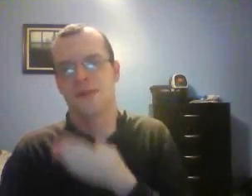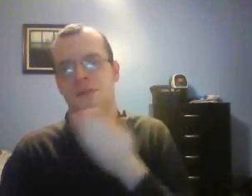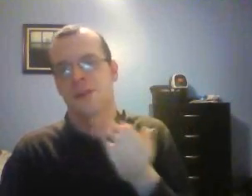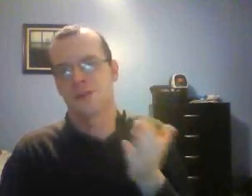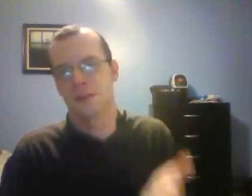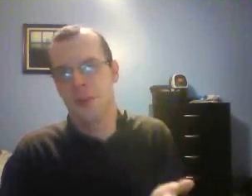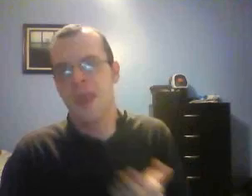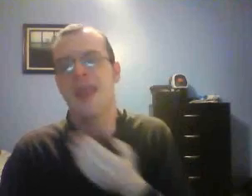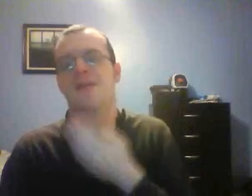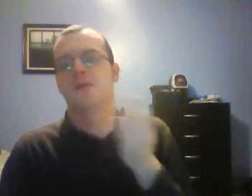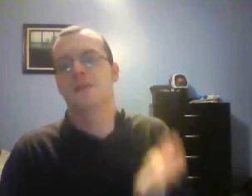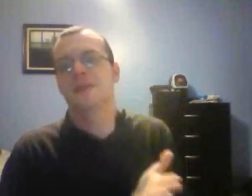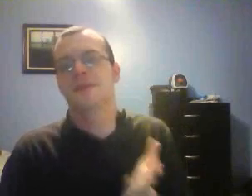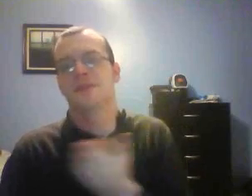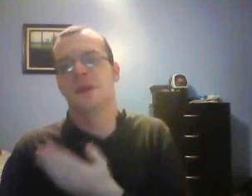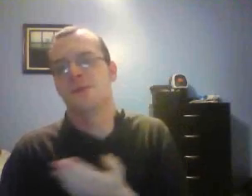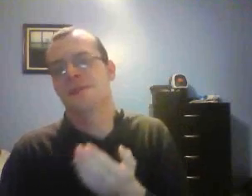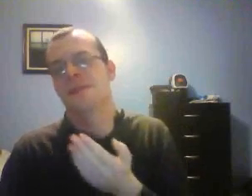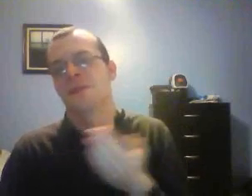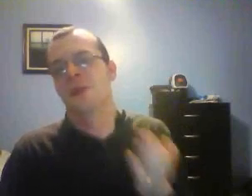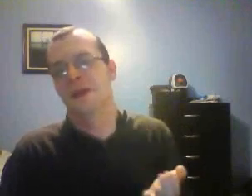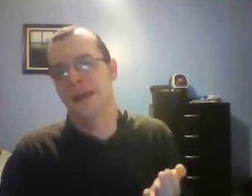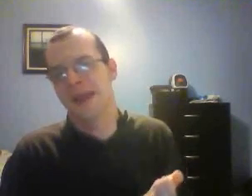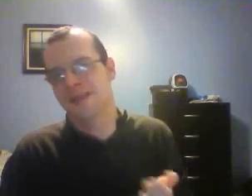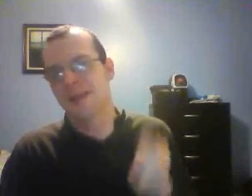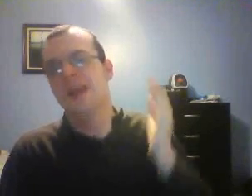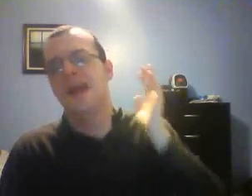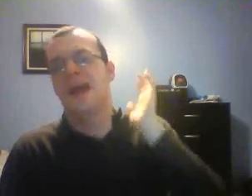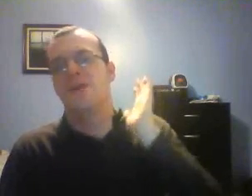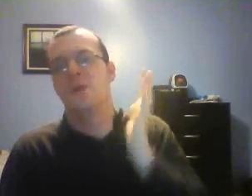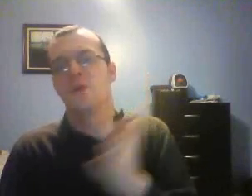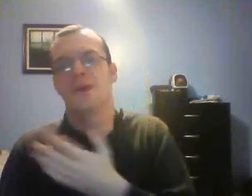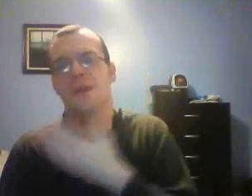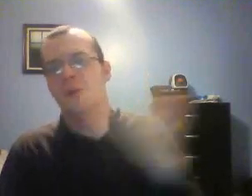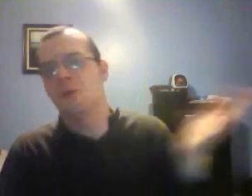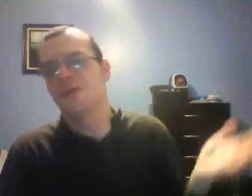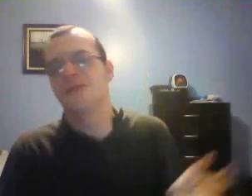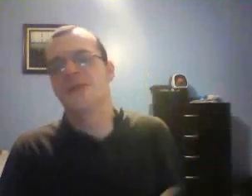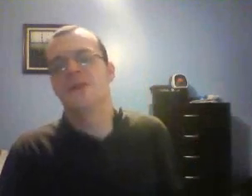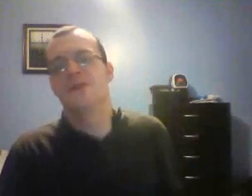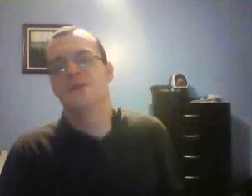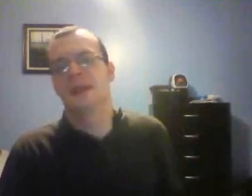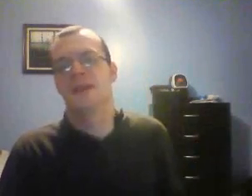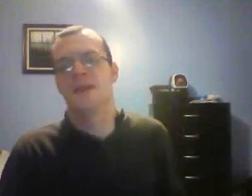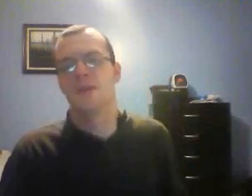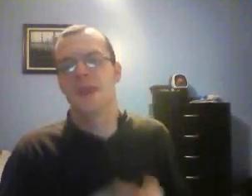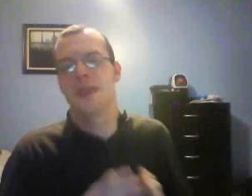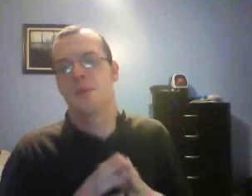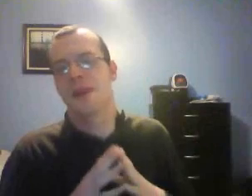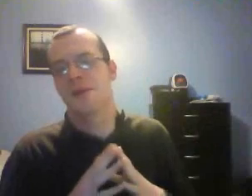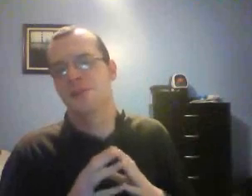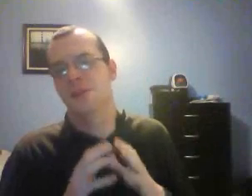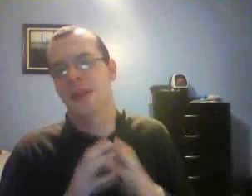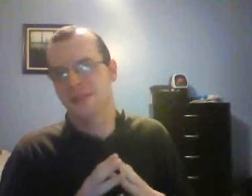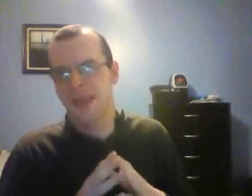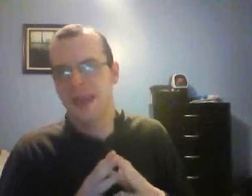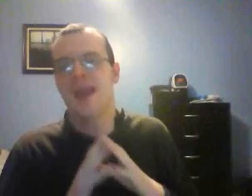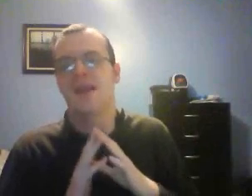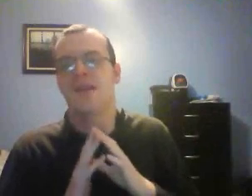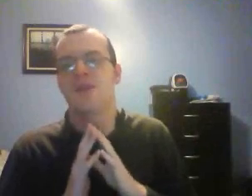I finished up after six months of hosting their podcast, and I've worked with a number of different individuals out of the UK, a radio show based out of